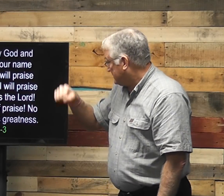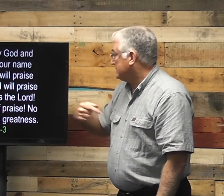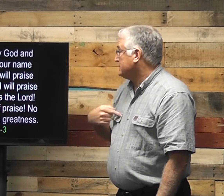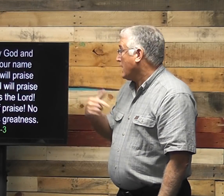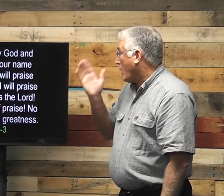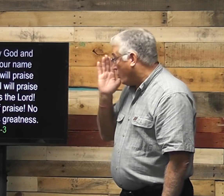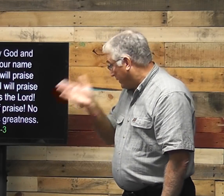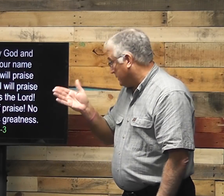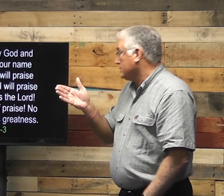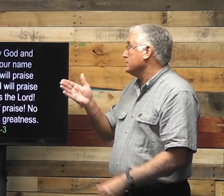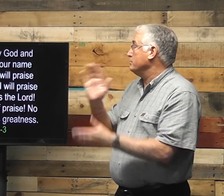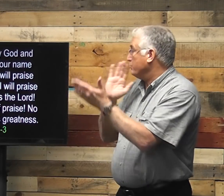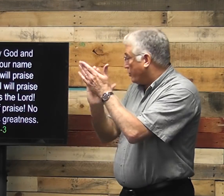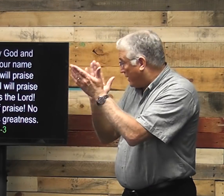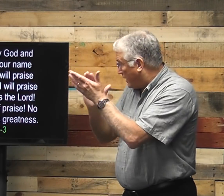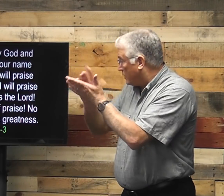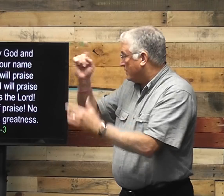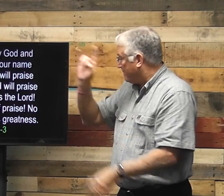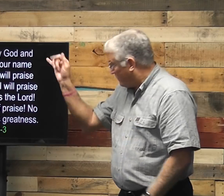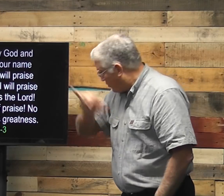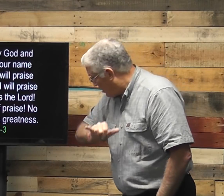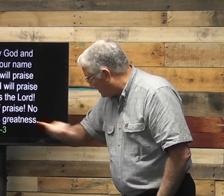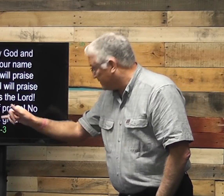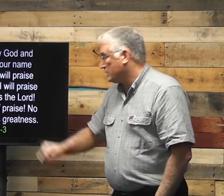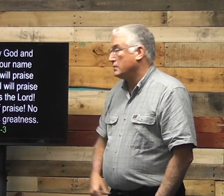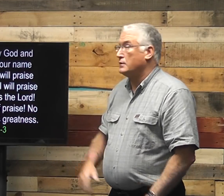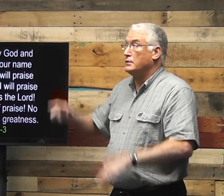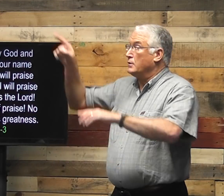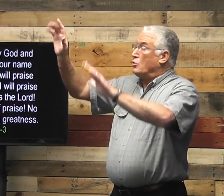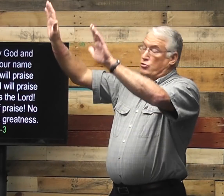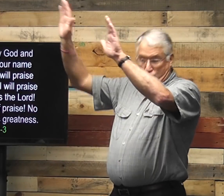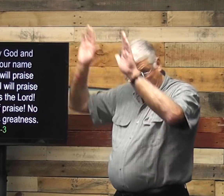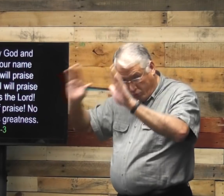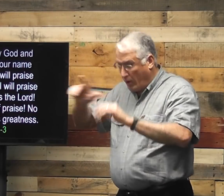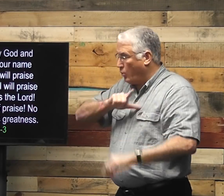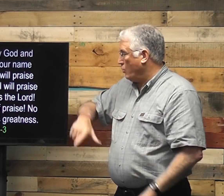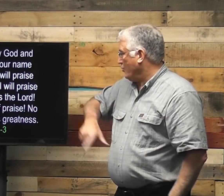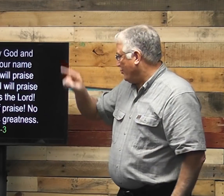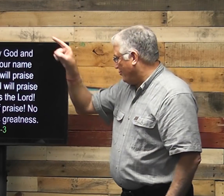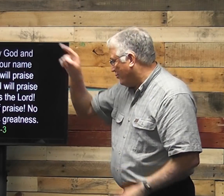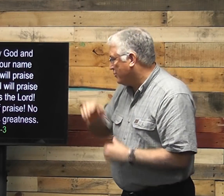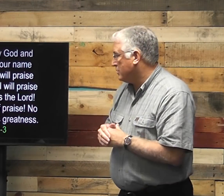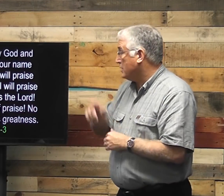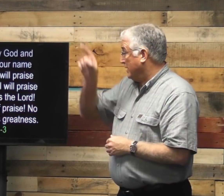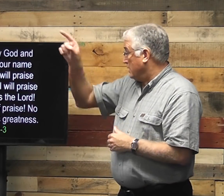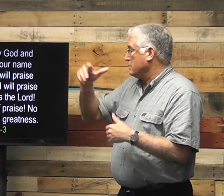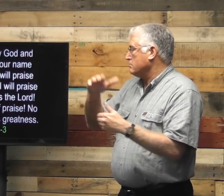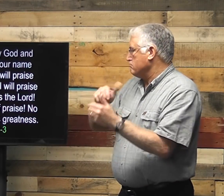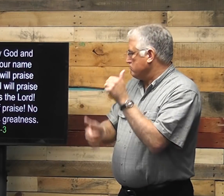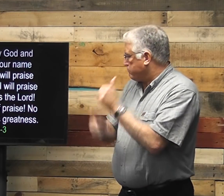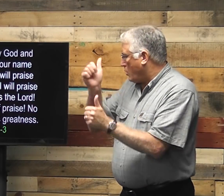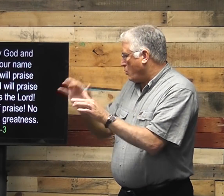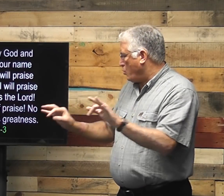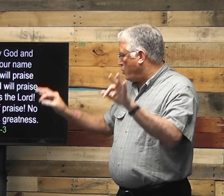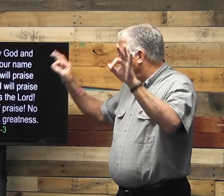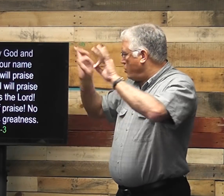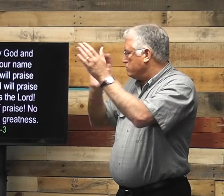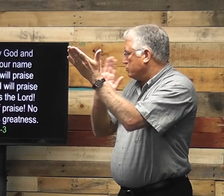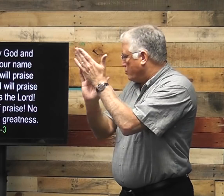Yes, I will praise you forever. Great is the Lord. He is the most worthy